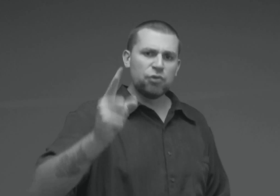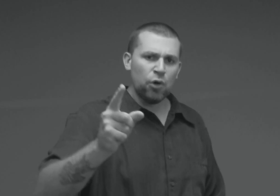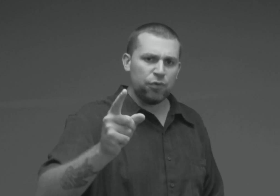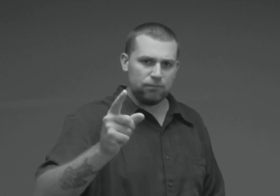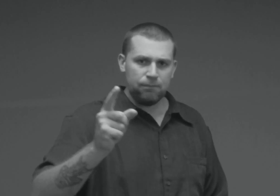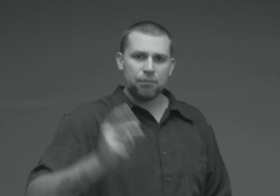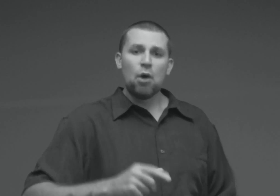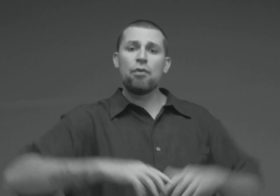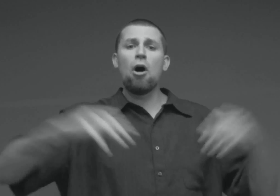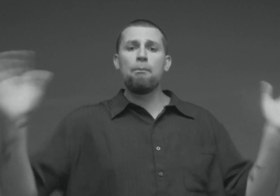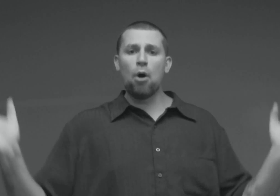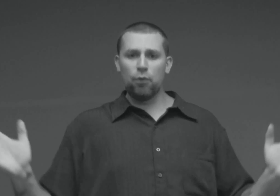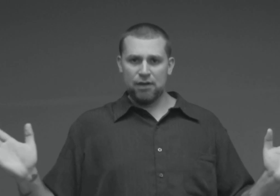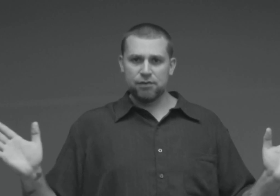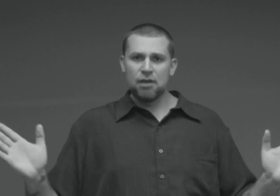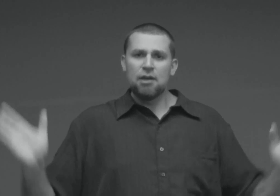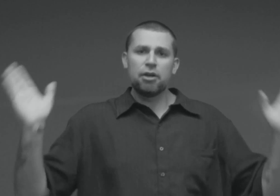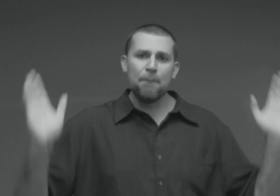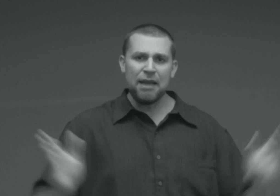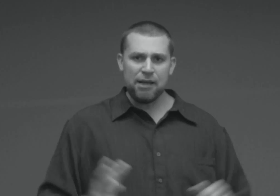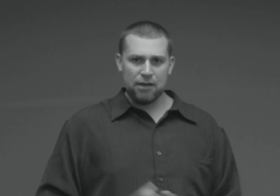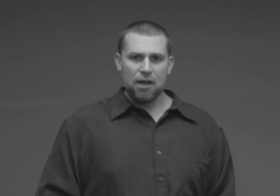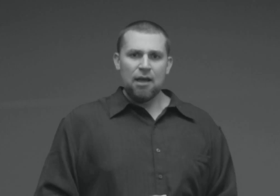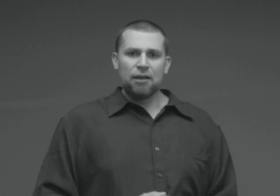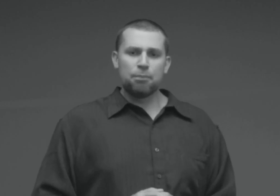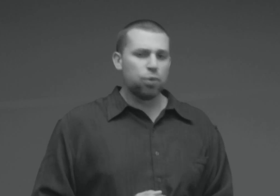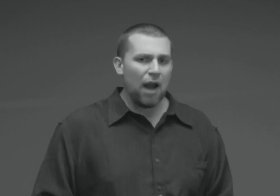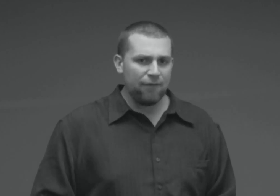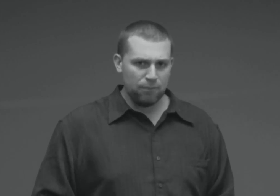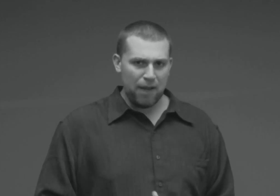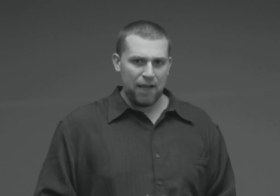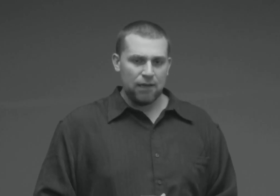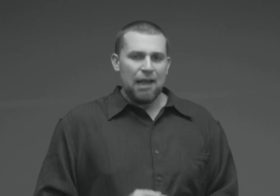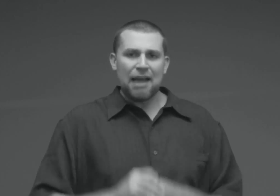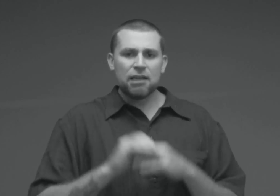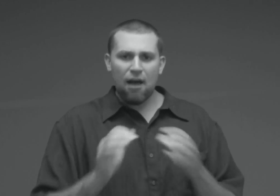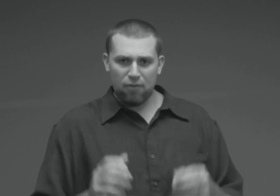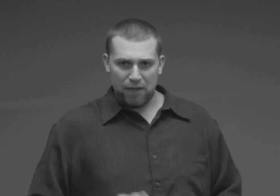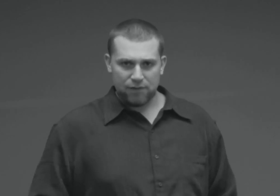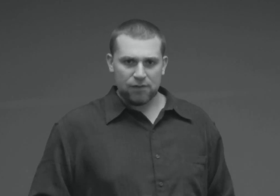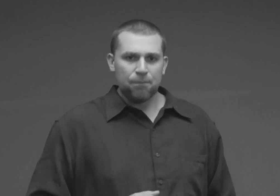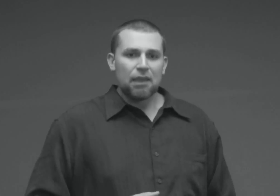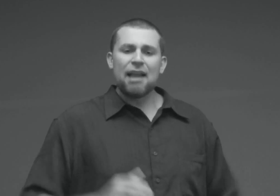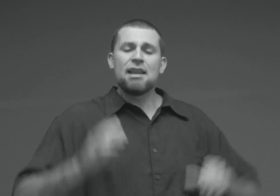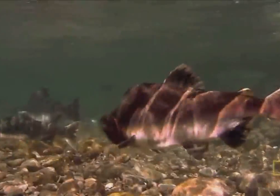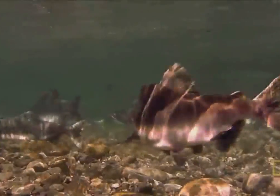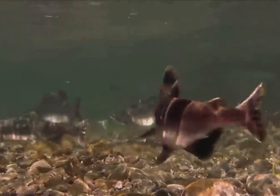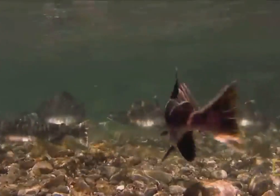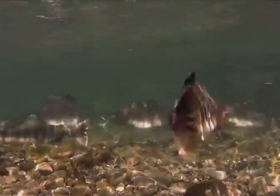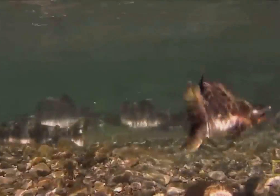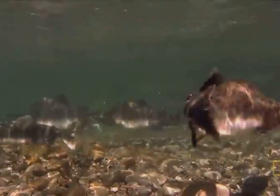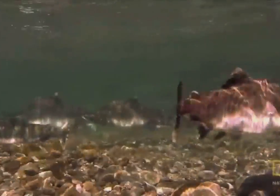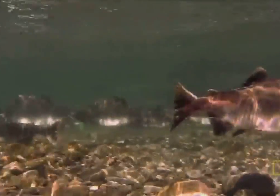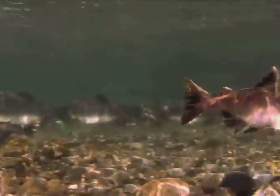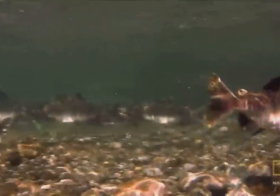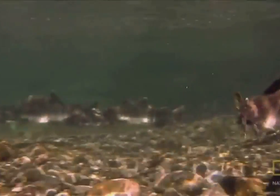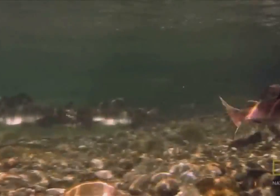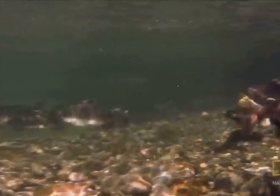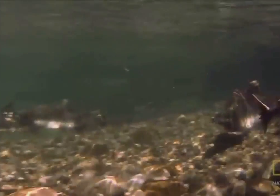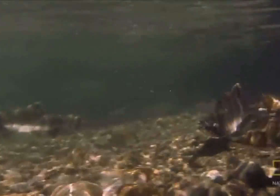truth with all boldness, to mean, depraved men and governments, and not back down like a coward.